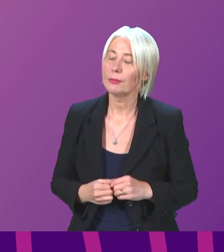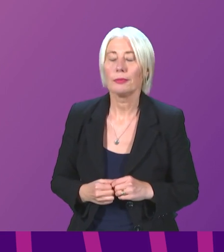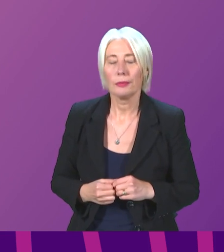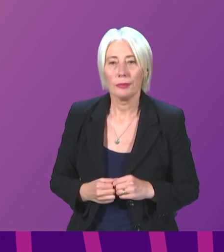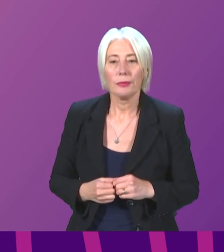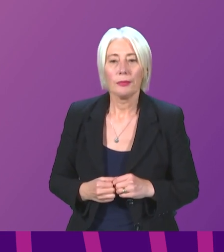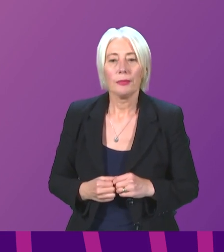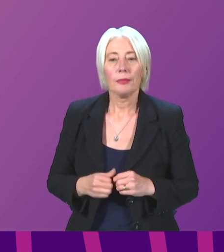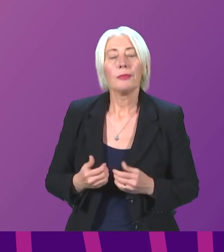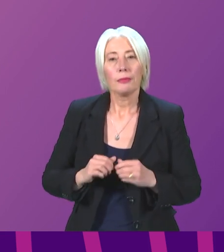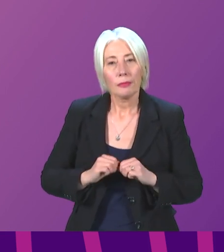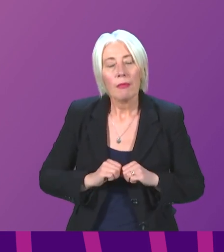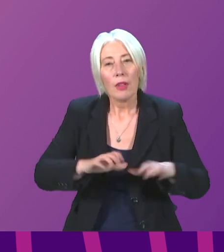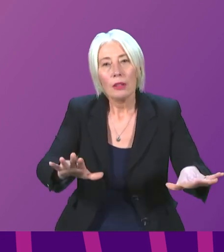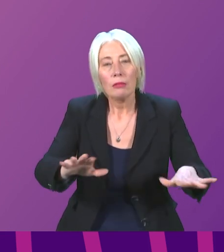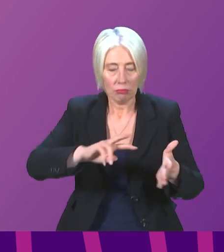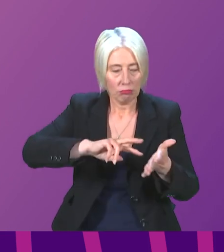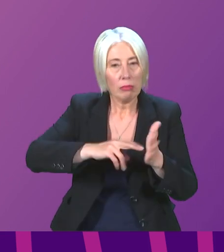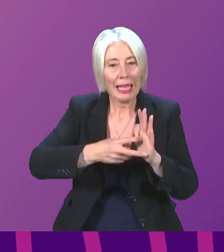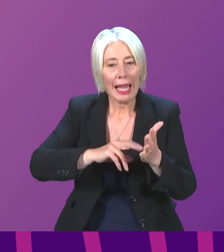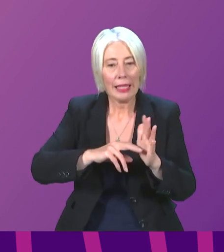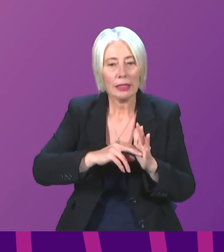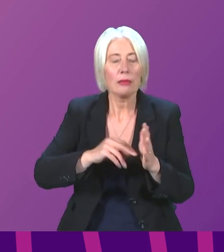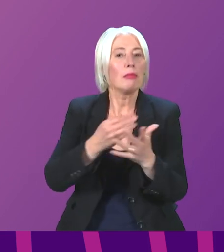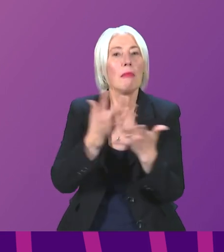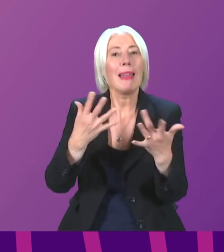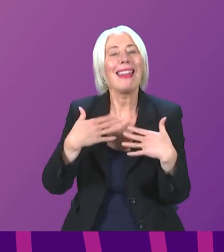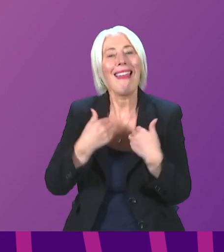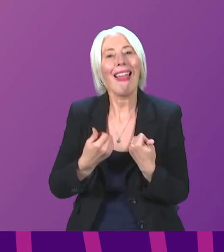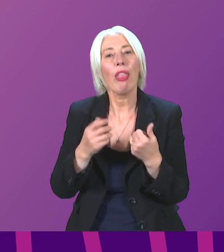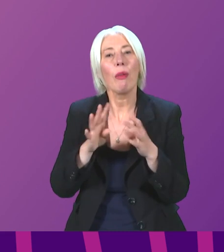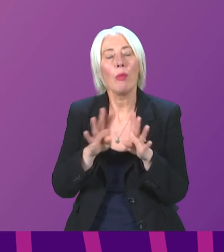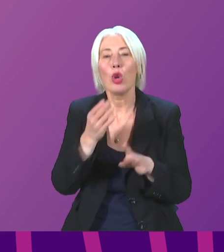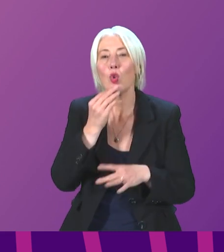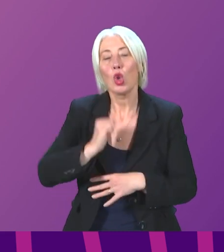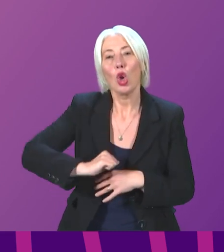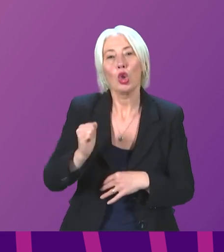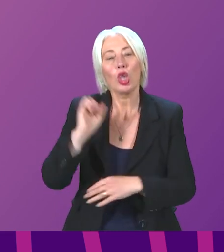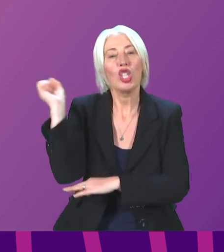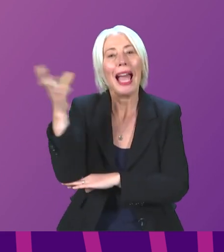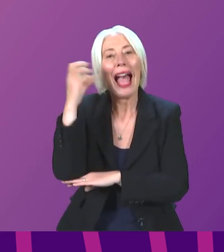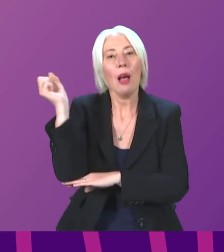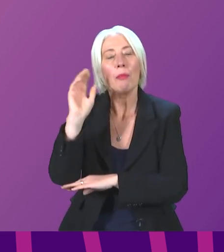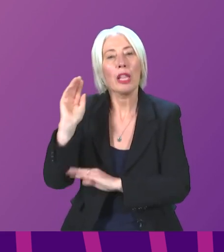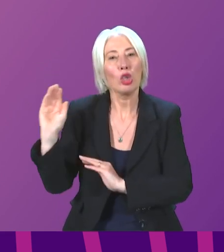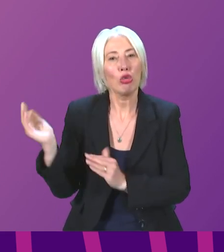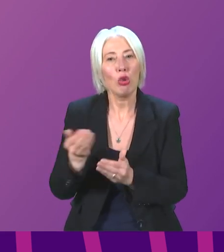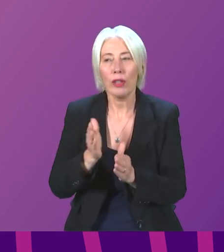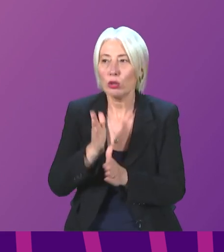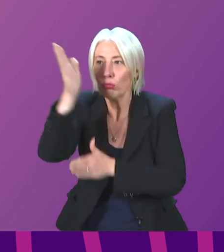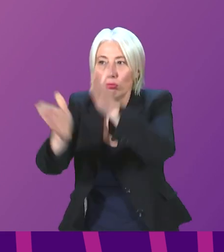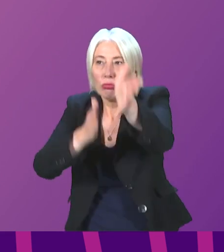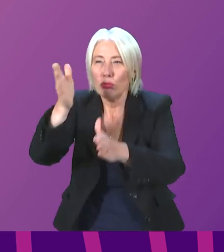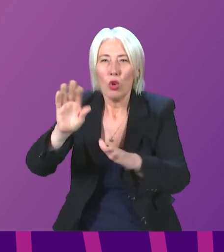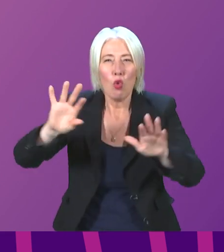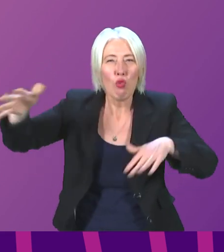Secretary, the deployment plan highlights that many health boards are using the Scottish Ambulance Service to reach deprived or rural